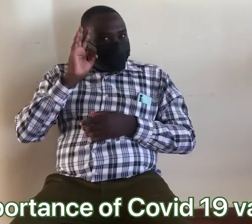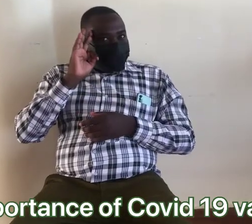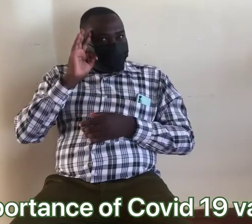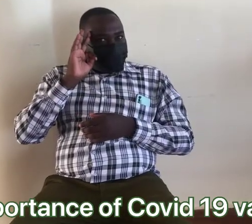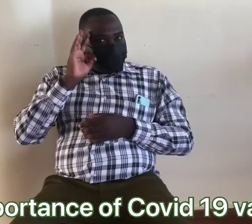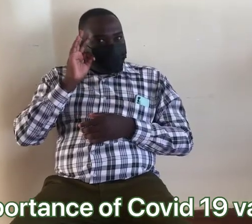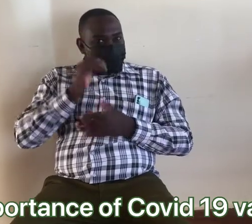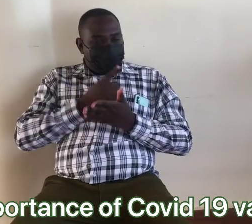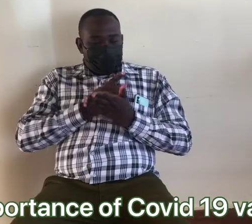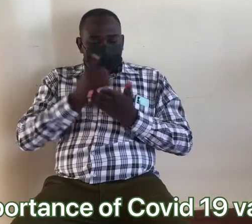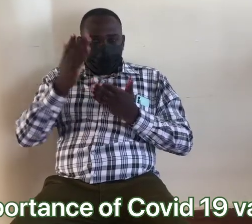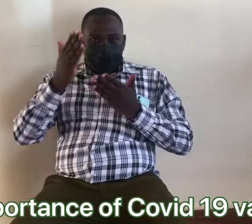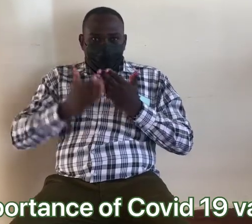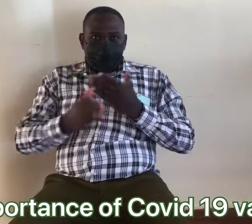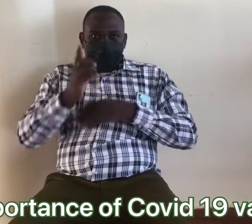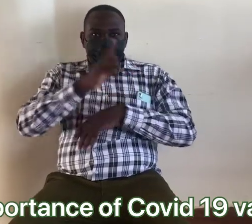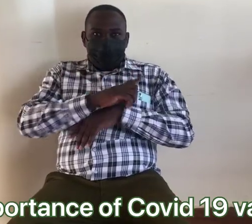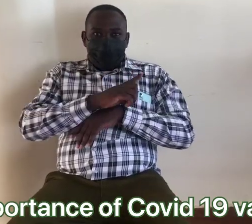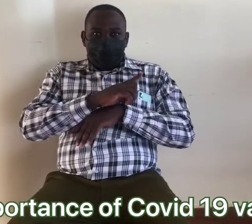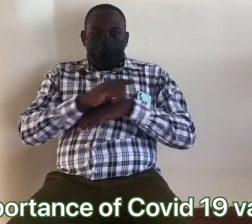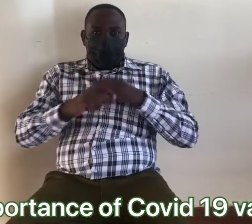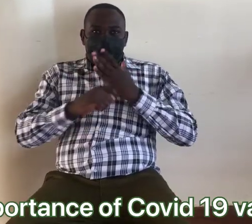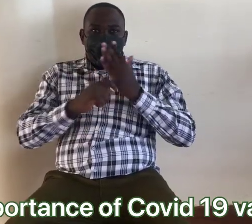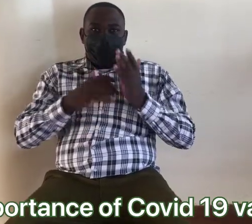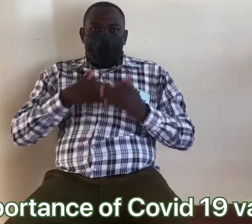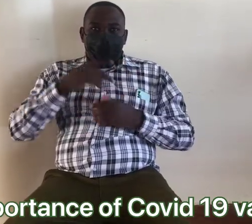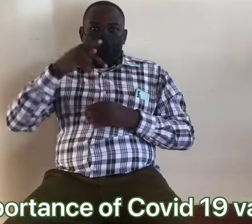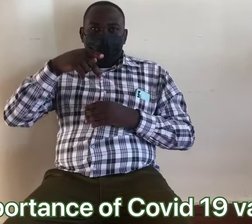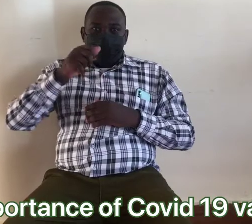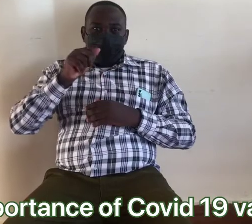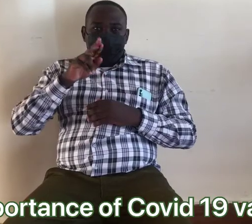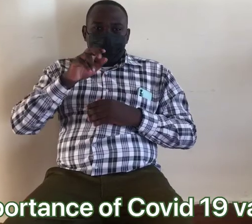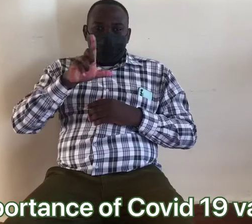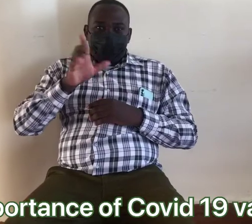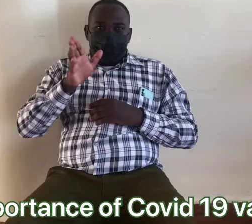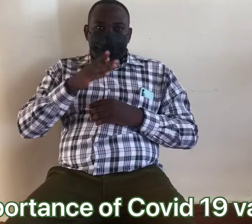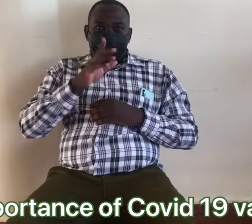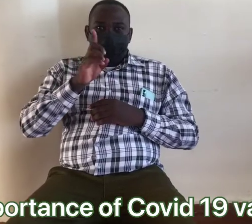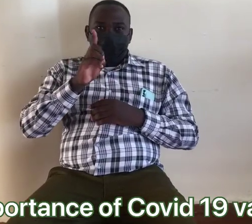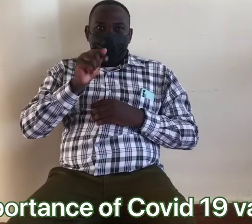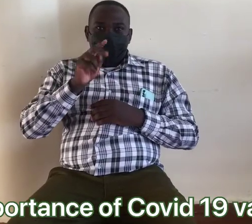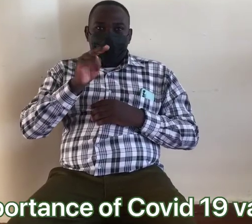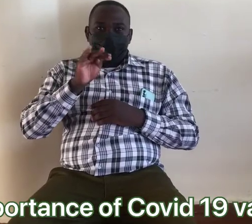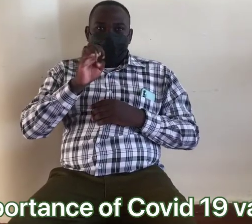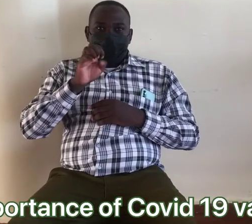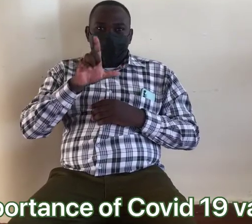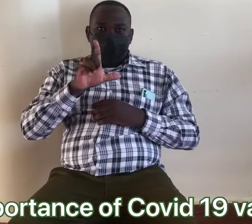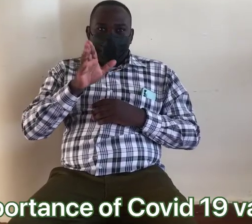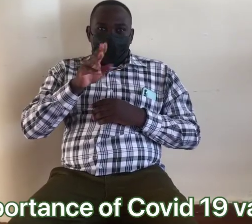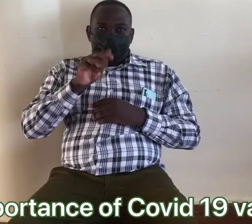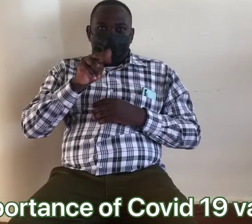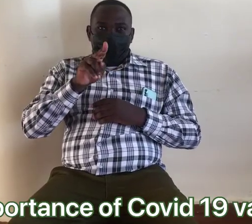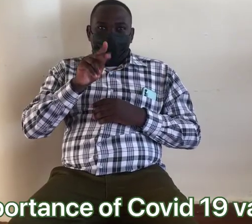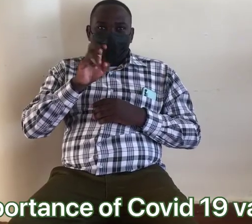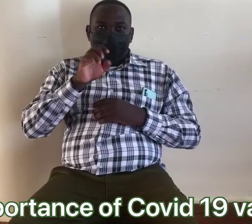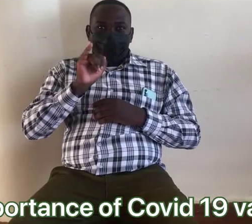Good morning. Friday. Today is Friday. a weekday. Weekday. is Daniel. My name is Daniel.